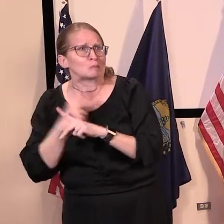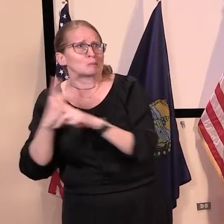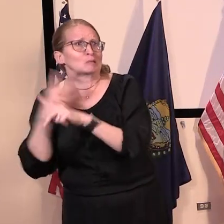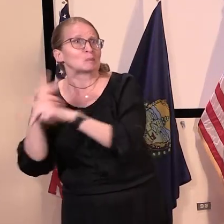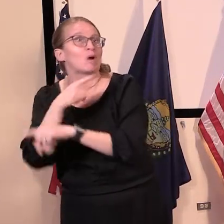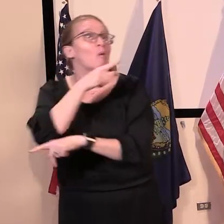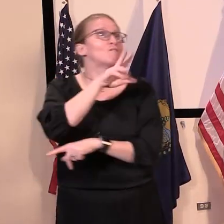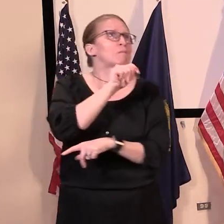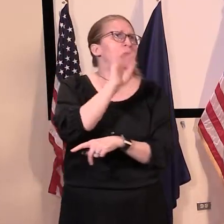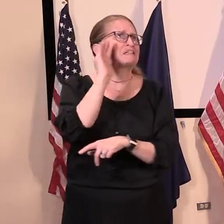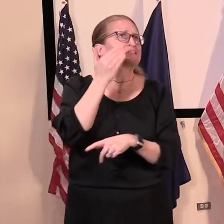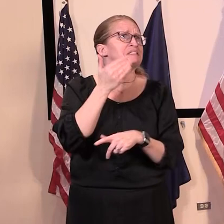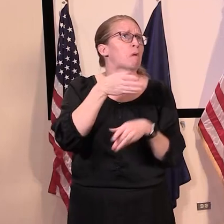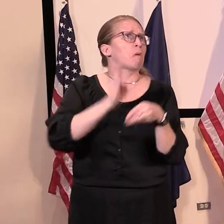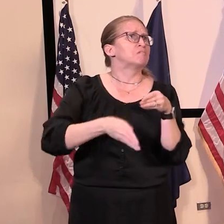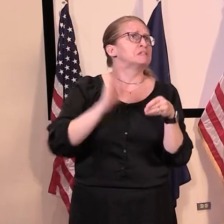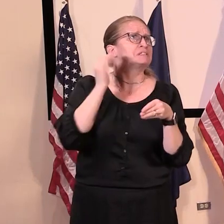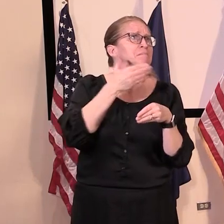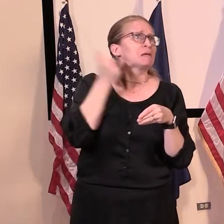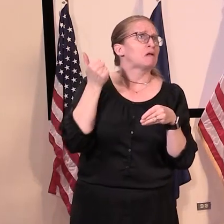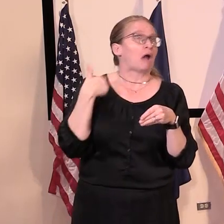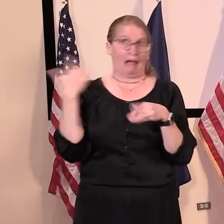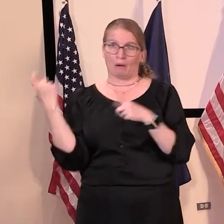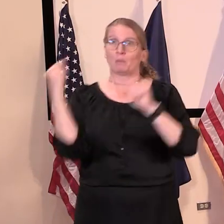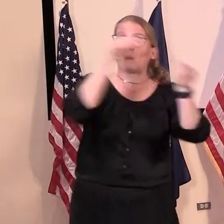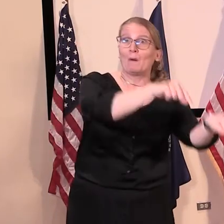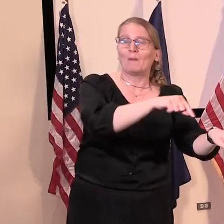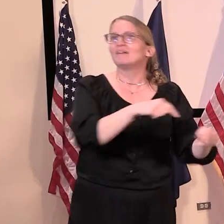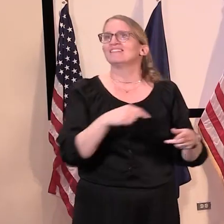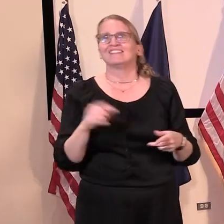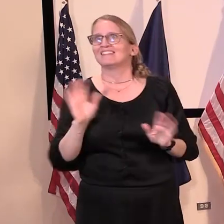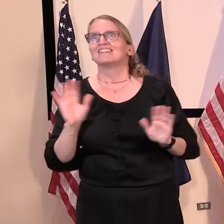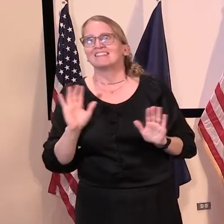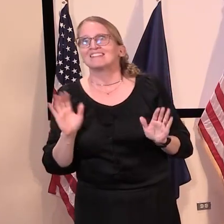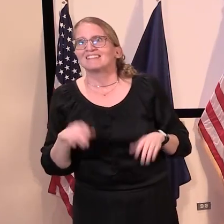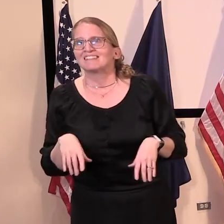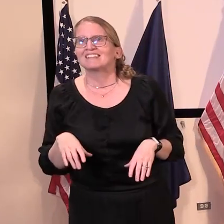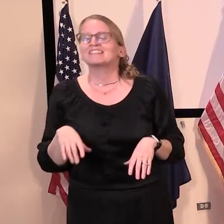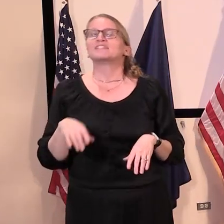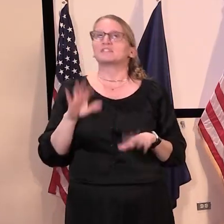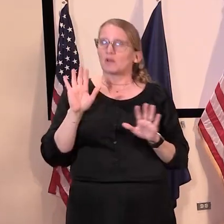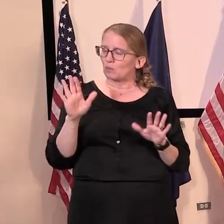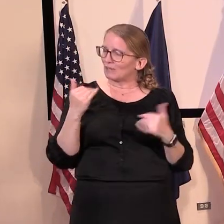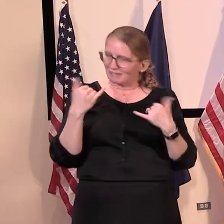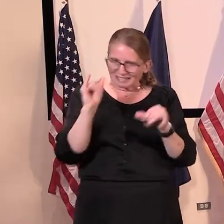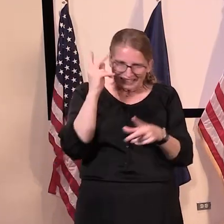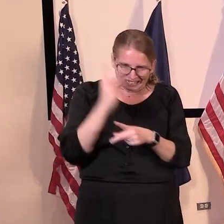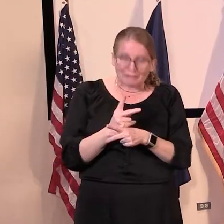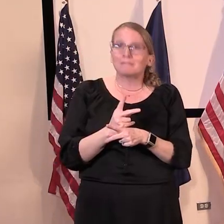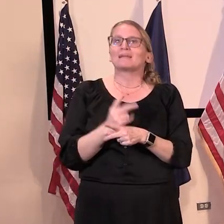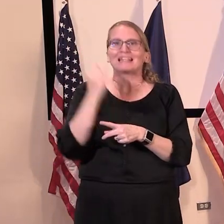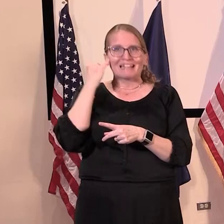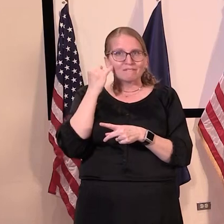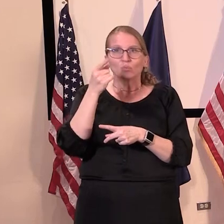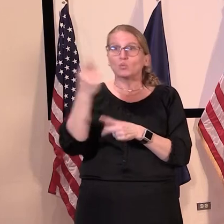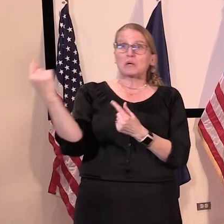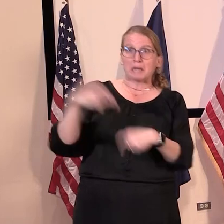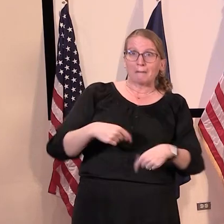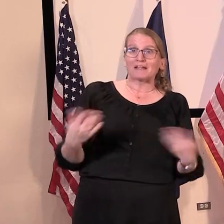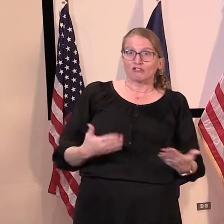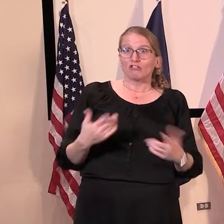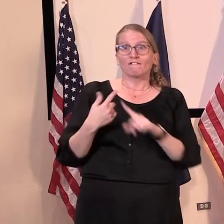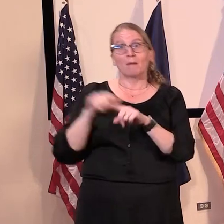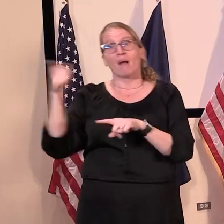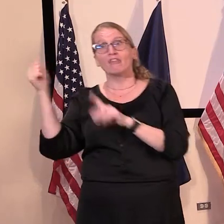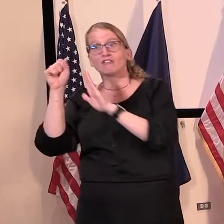so that's why we've left, uh, this, uh, this measure in place where if you come into the state, uh, outside of Vermont, uh, that you have